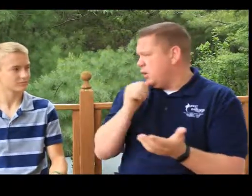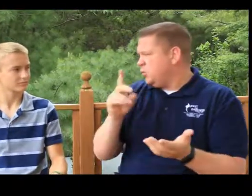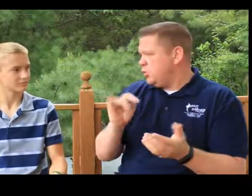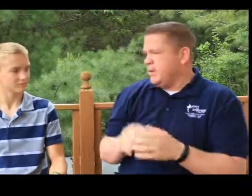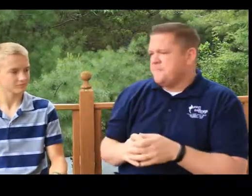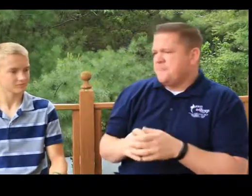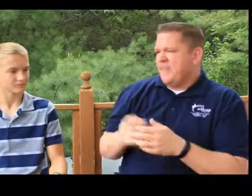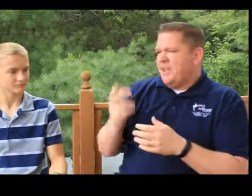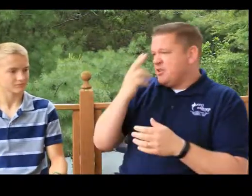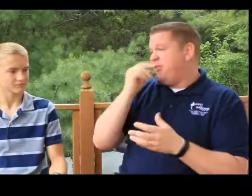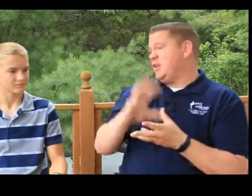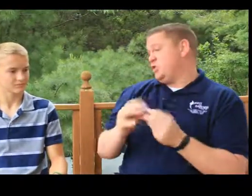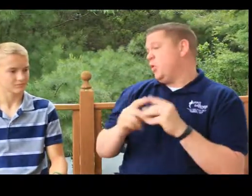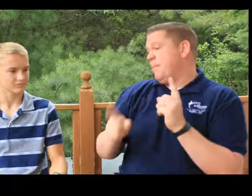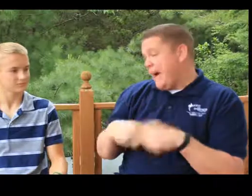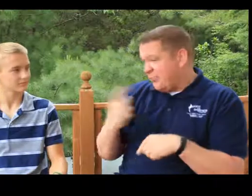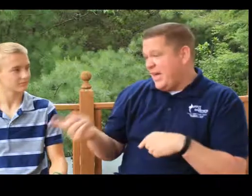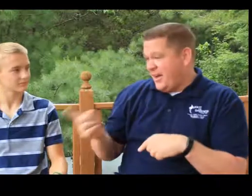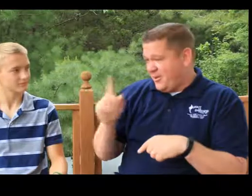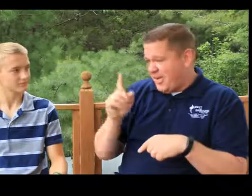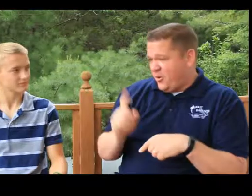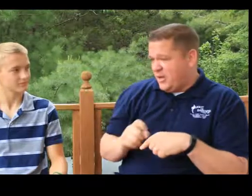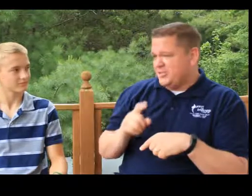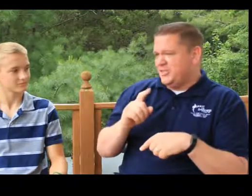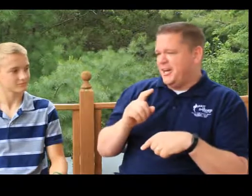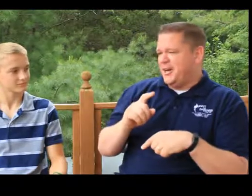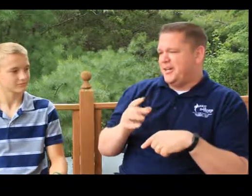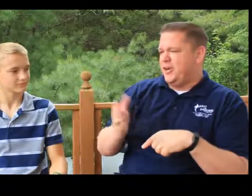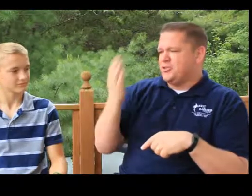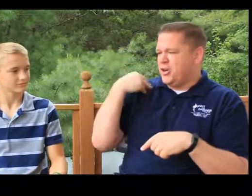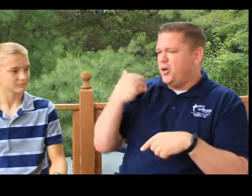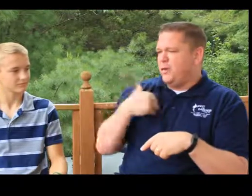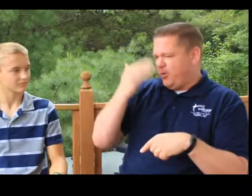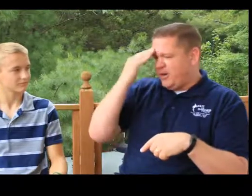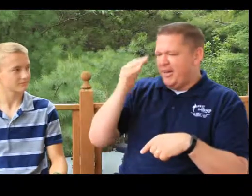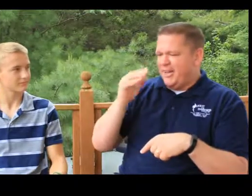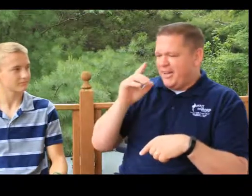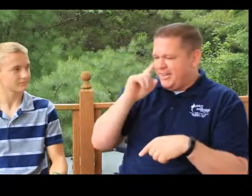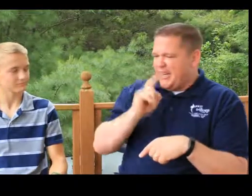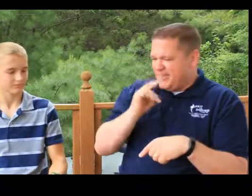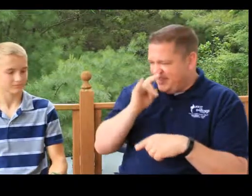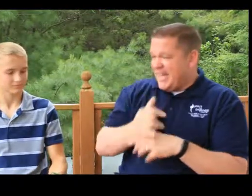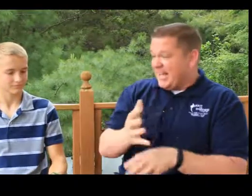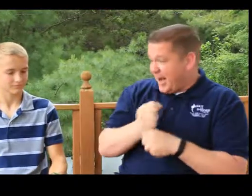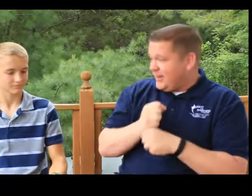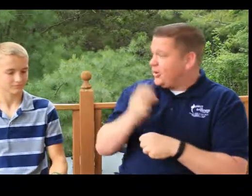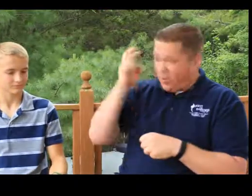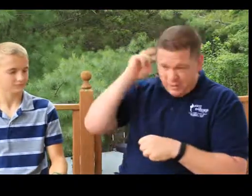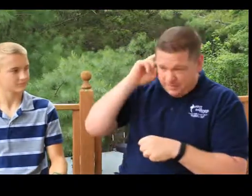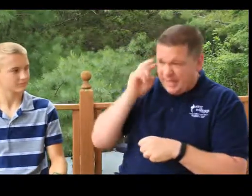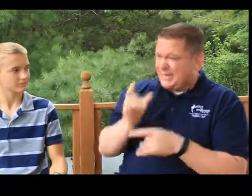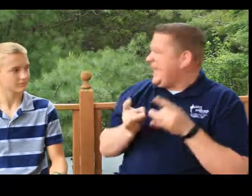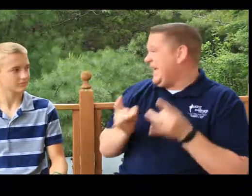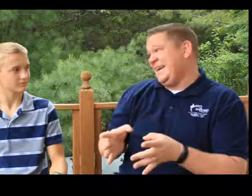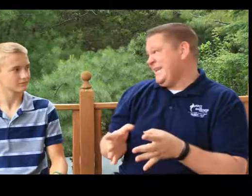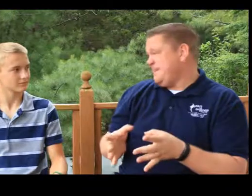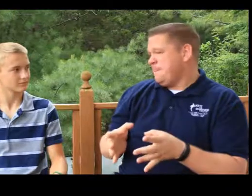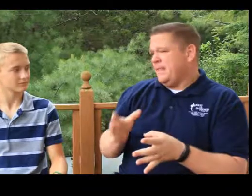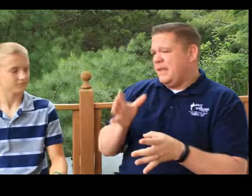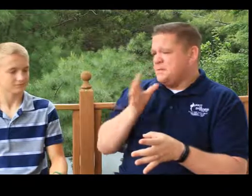don't do it. Here's a funny story about that question. Years ago, we knew a deaf kid that got a cochlear implant, and he hated it. His